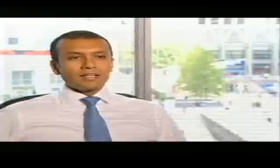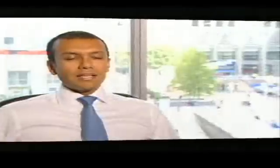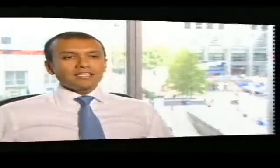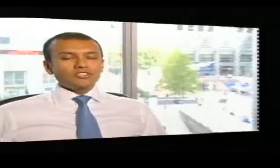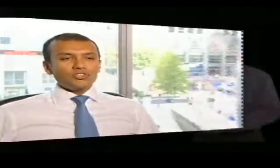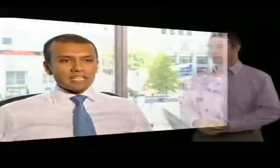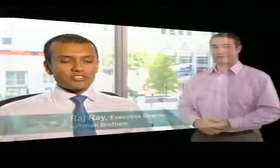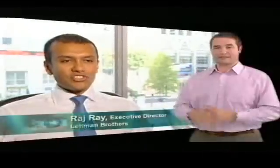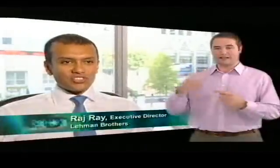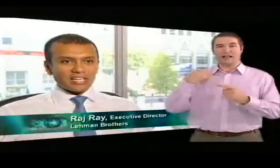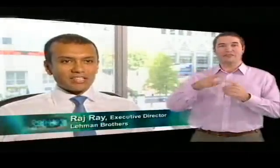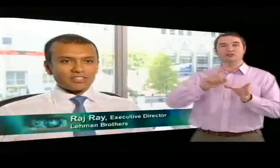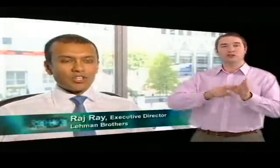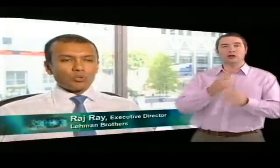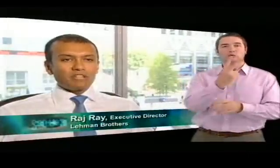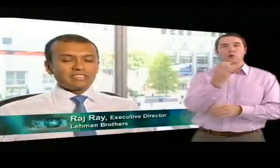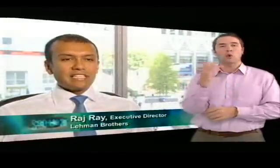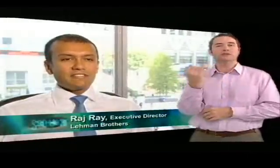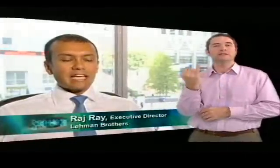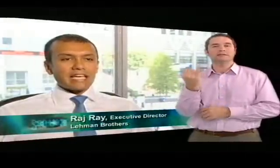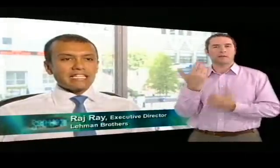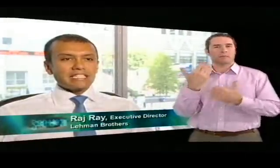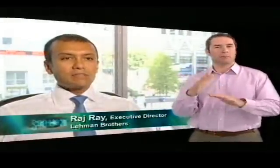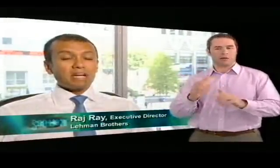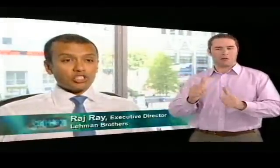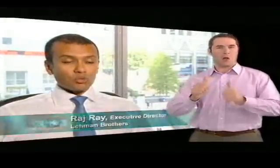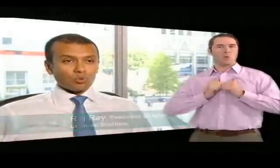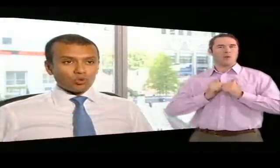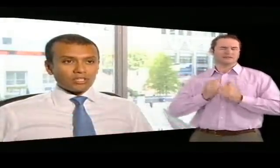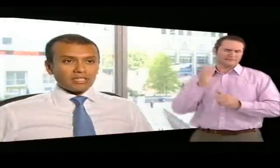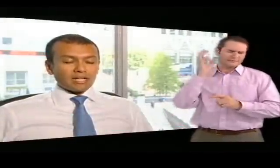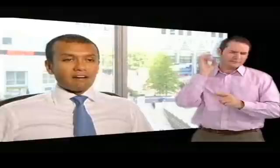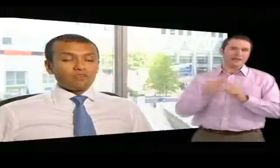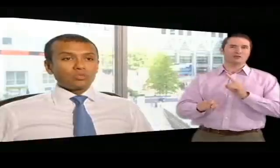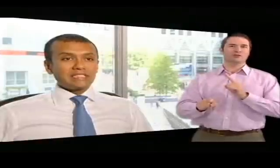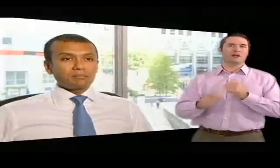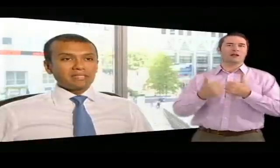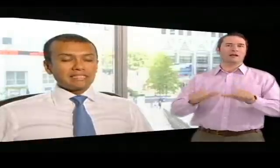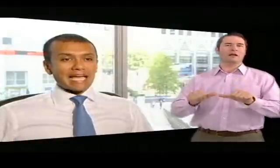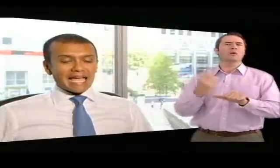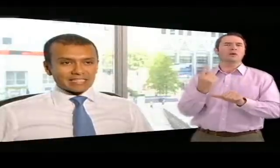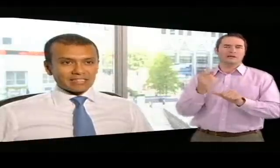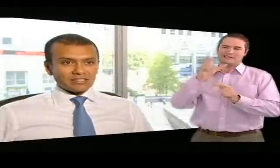In 2006, we received a special award for disability excellence,